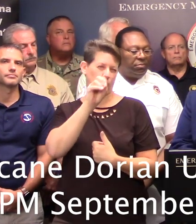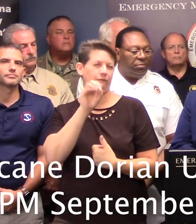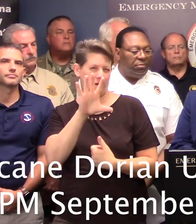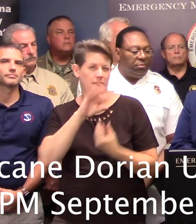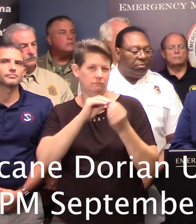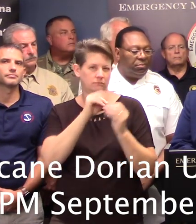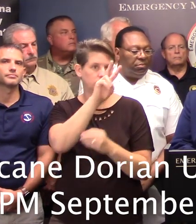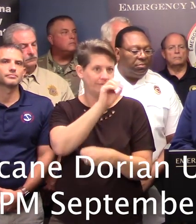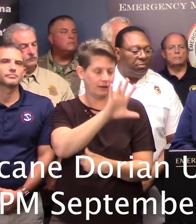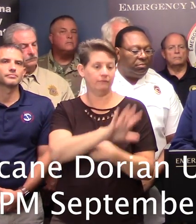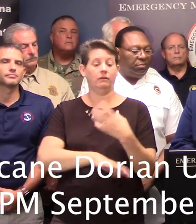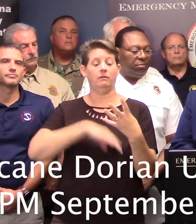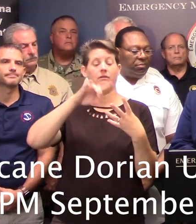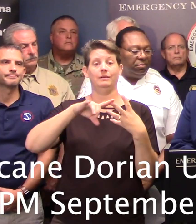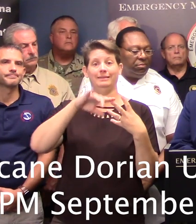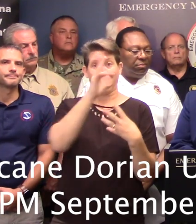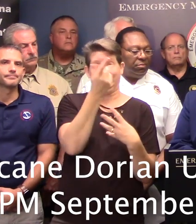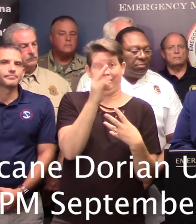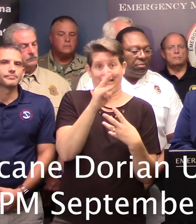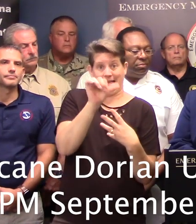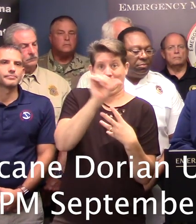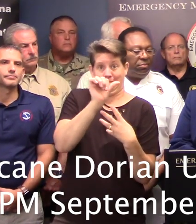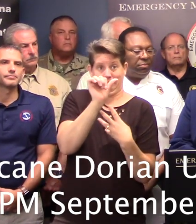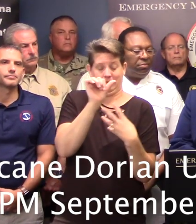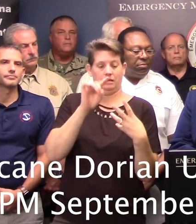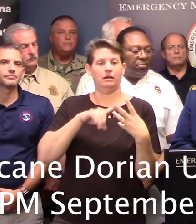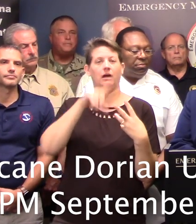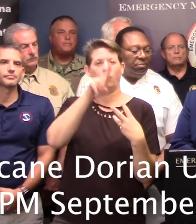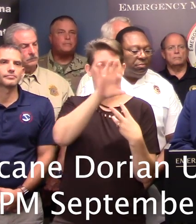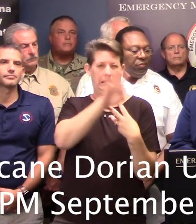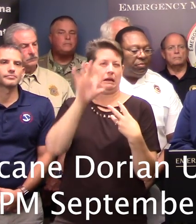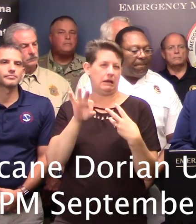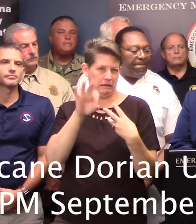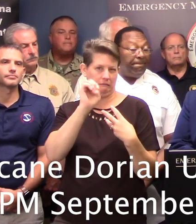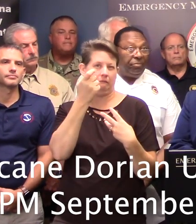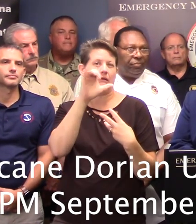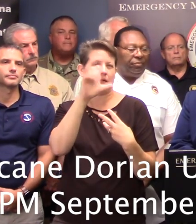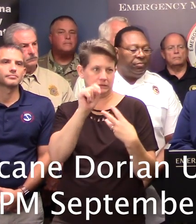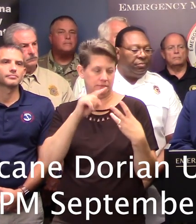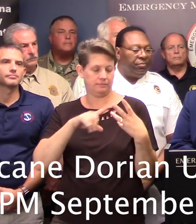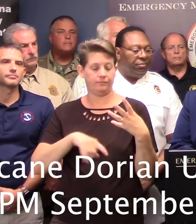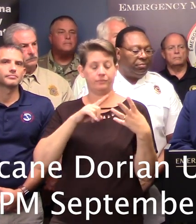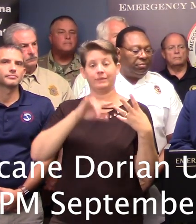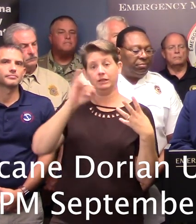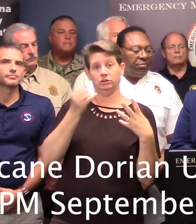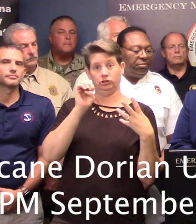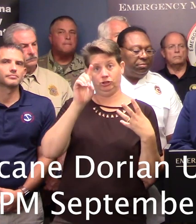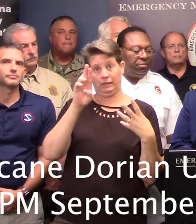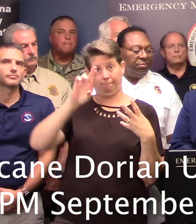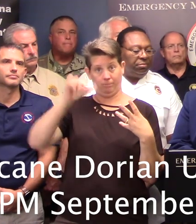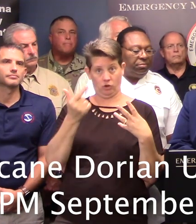exit, 17A, which is 199 exit, Jed Burke Road,